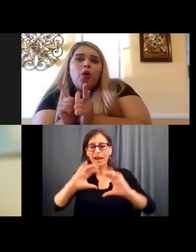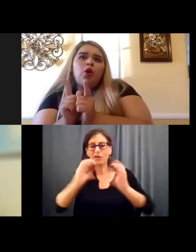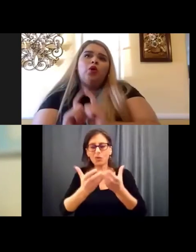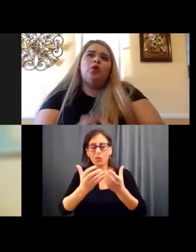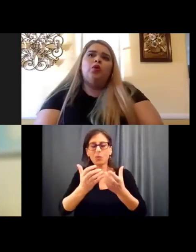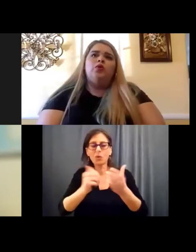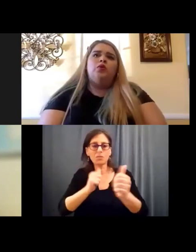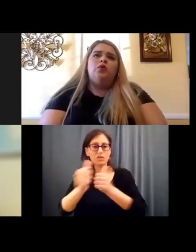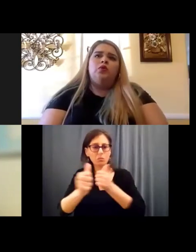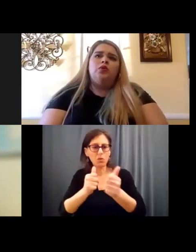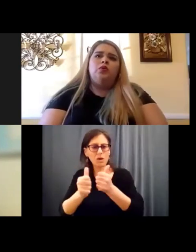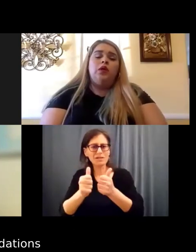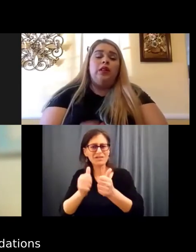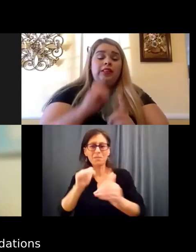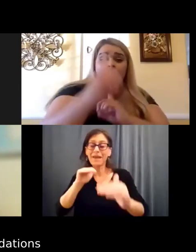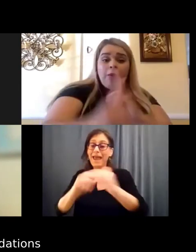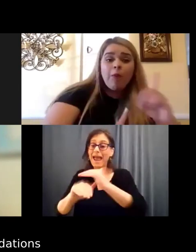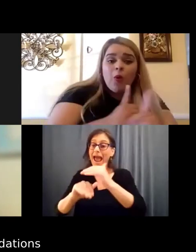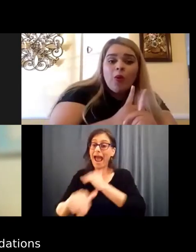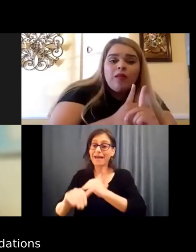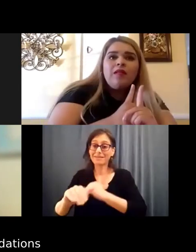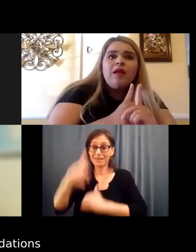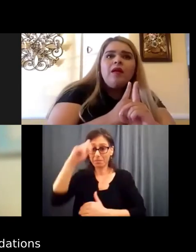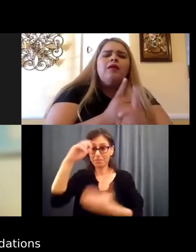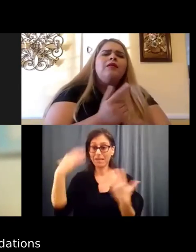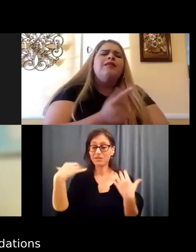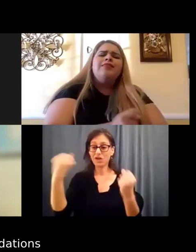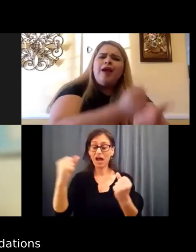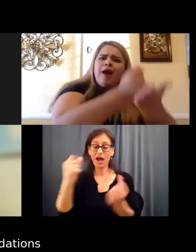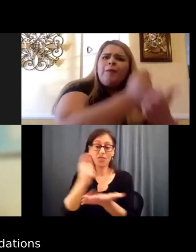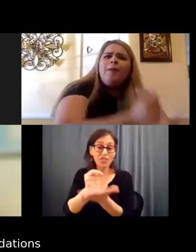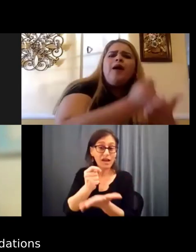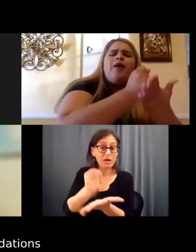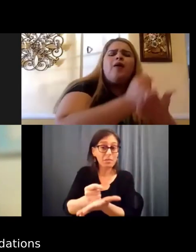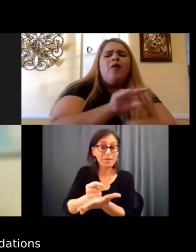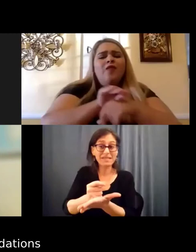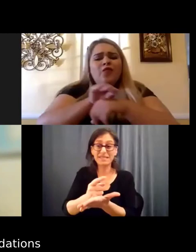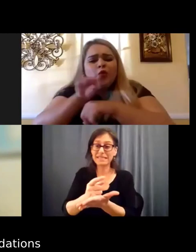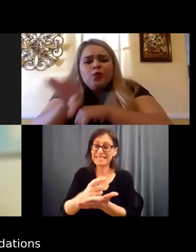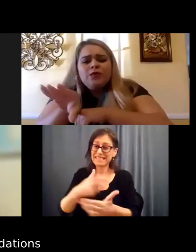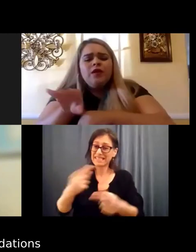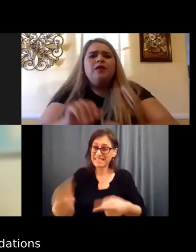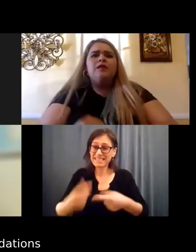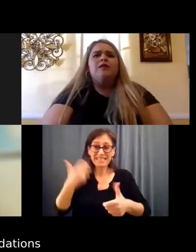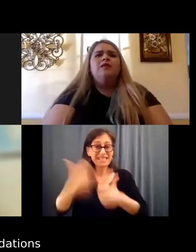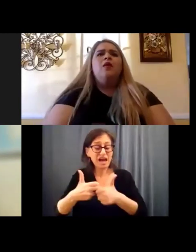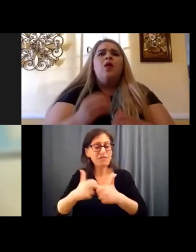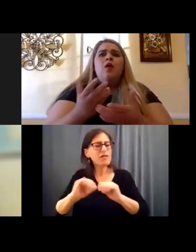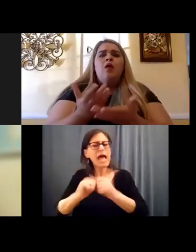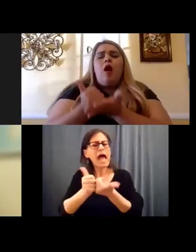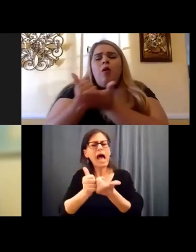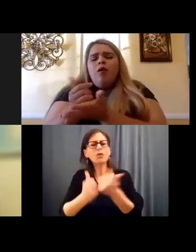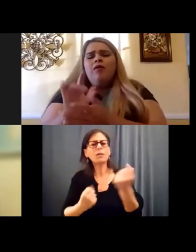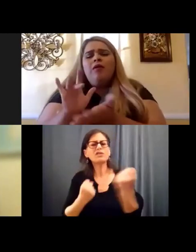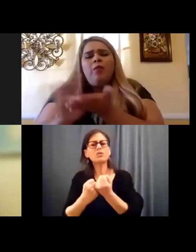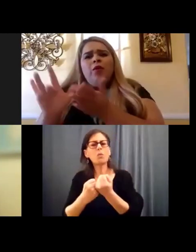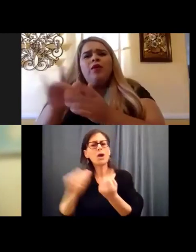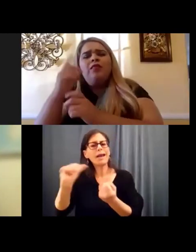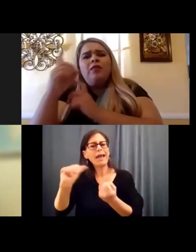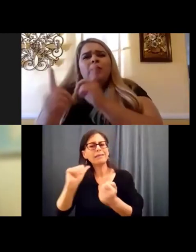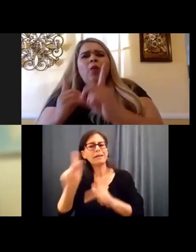health services and therapists is challenging at best. Do you have any recommendations on how to support athletes during this period?